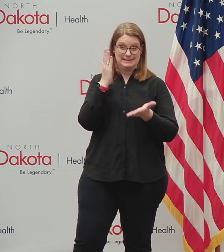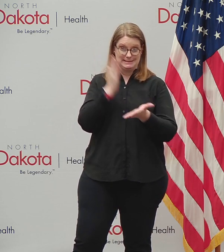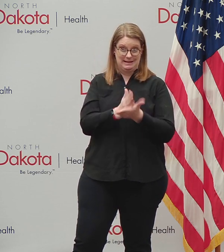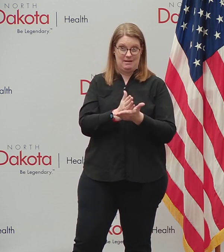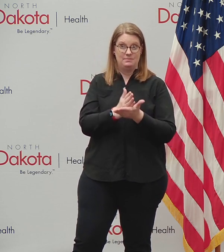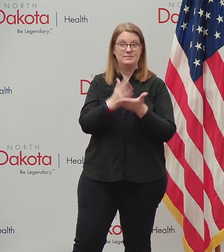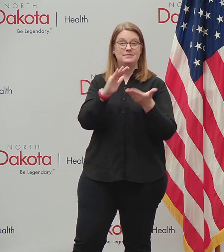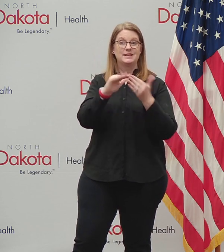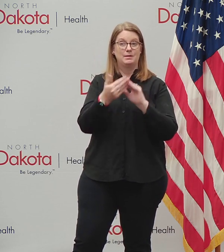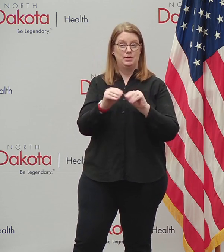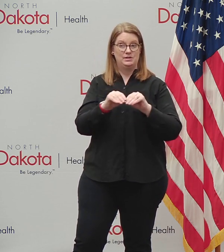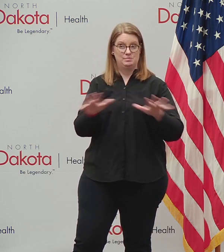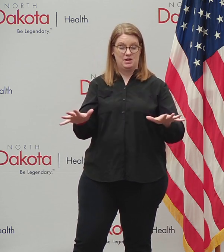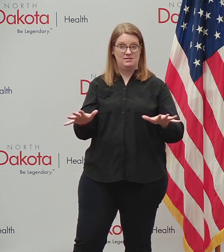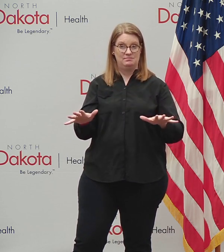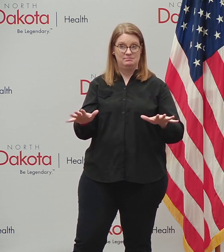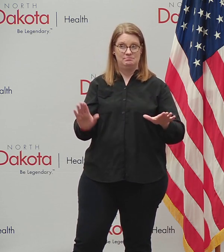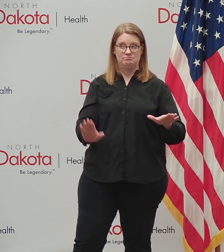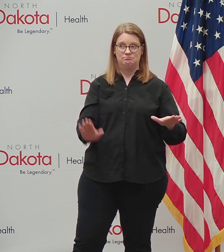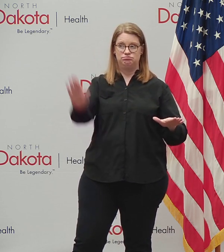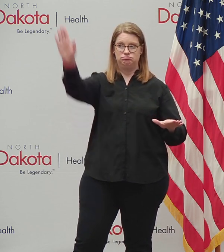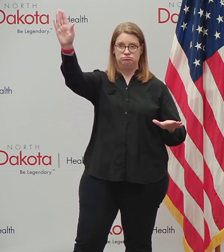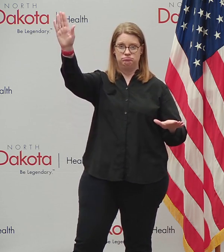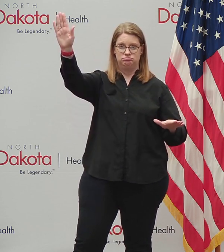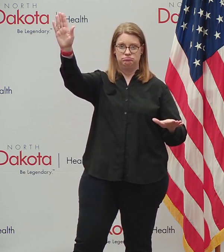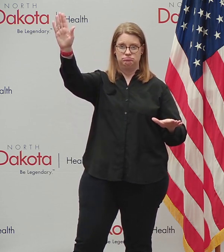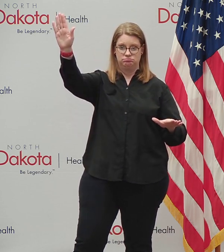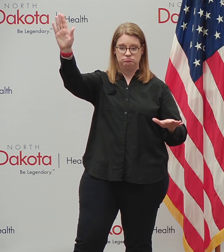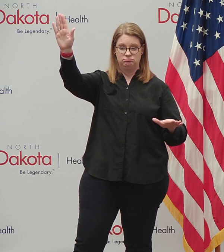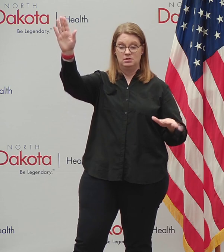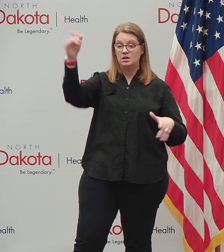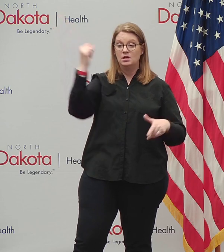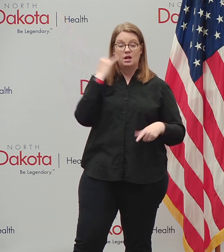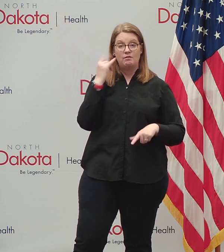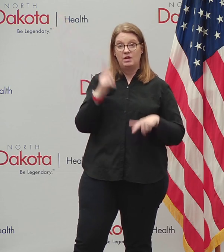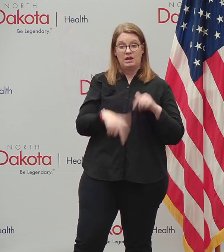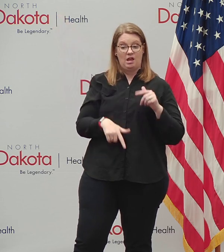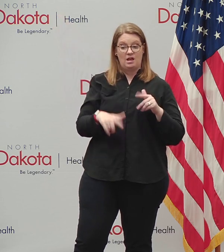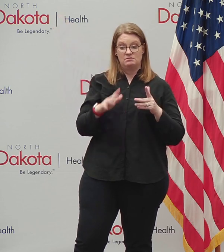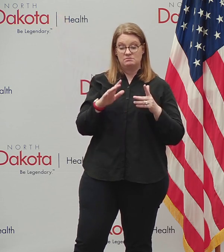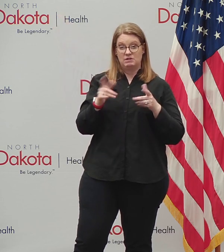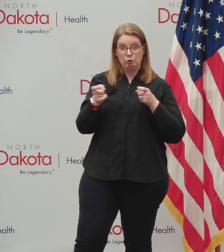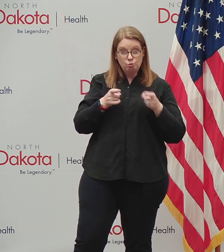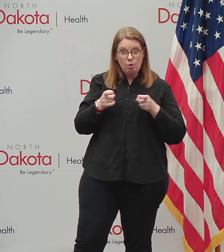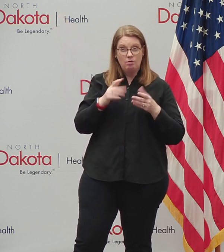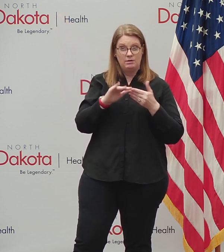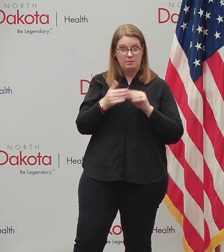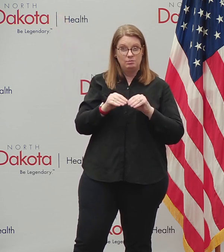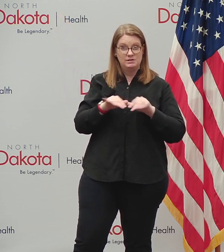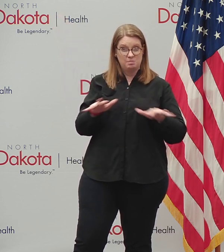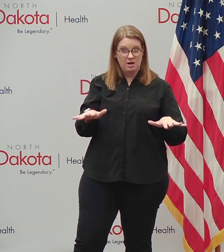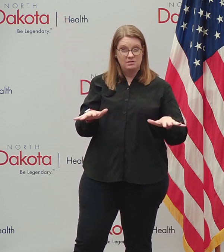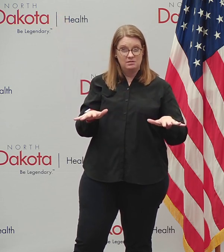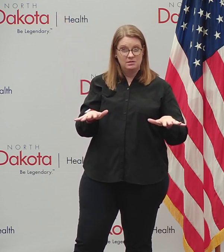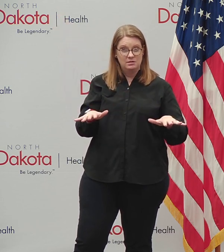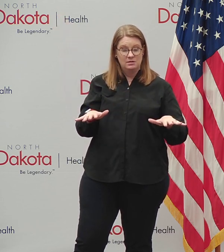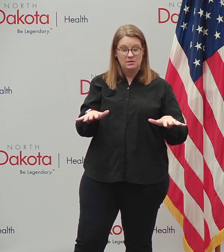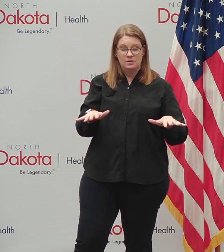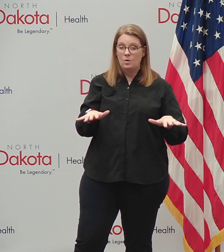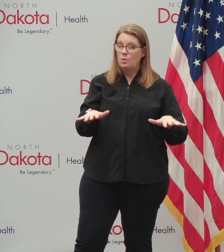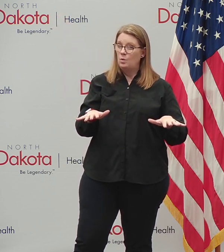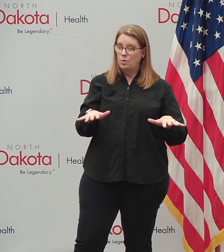increase. So looking at those measures, if we can't limit community spread going into winter, we will have